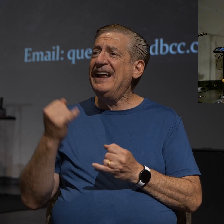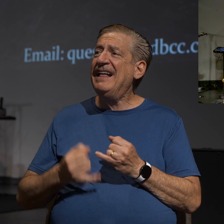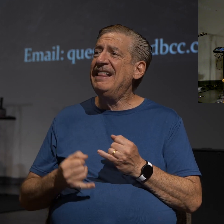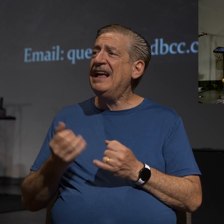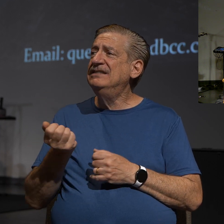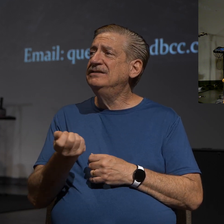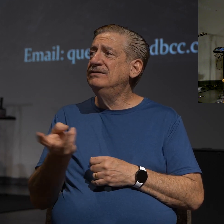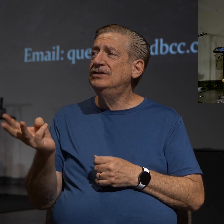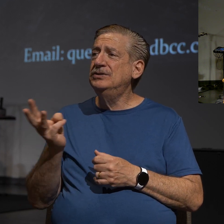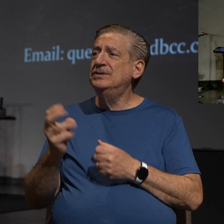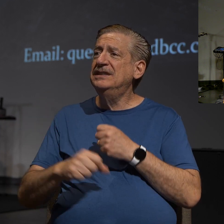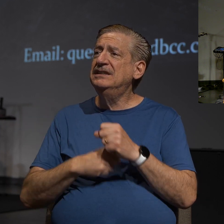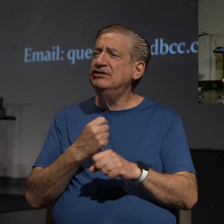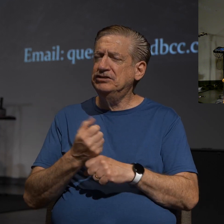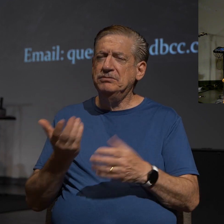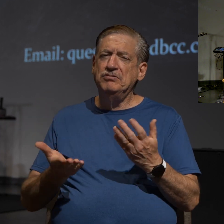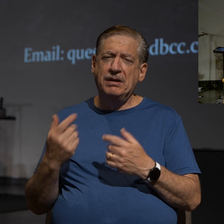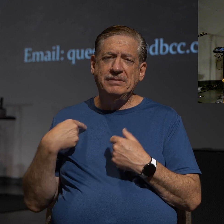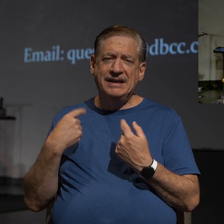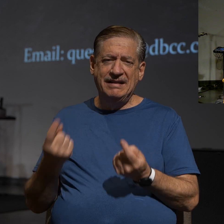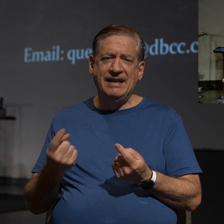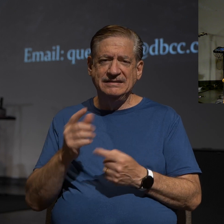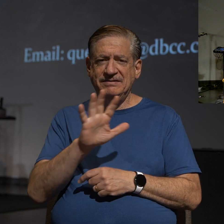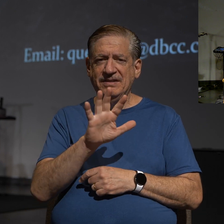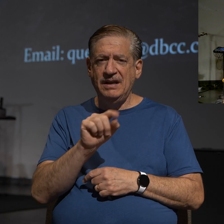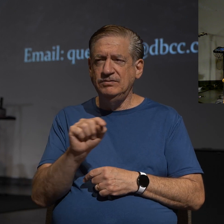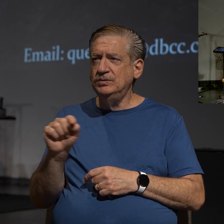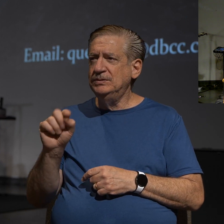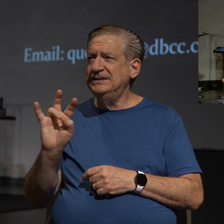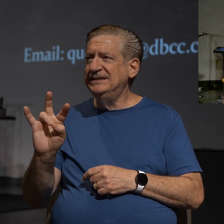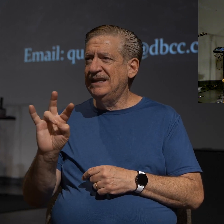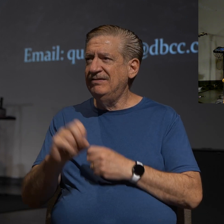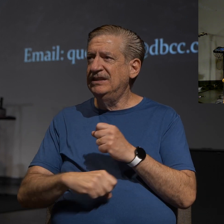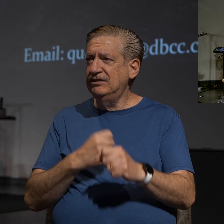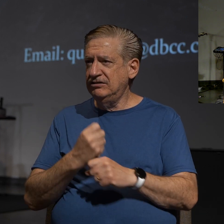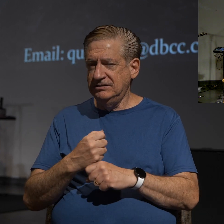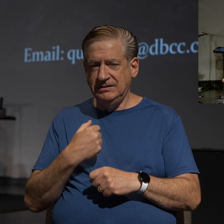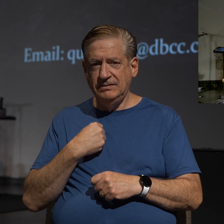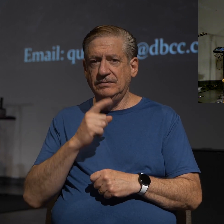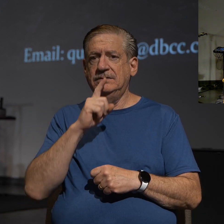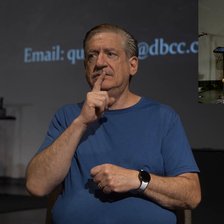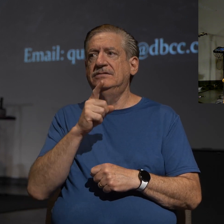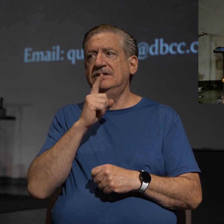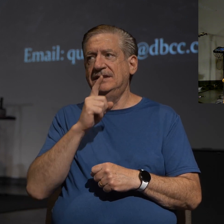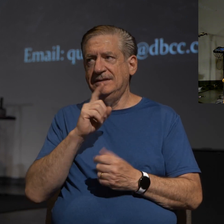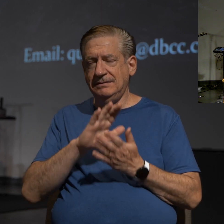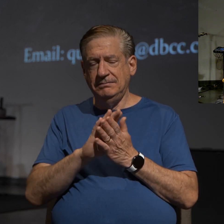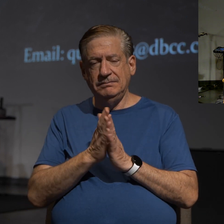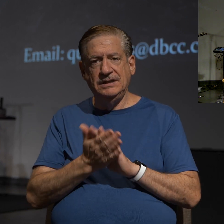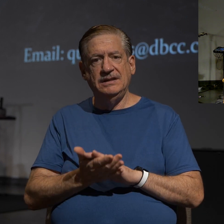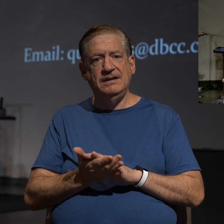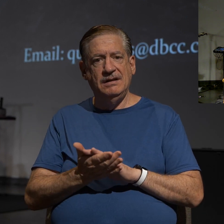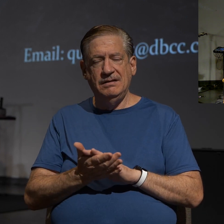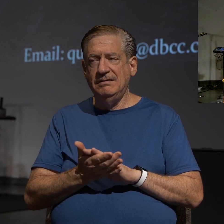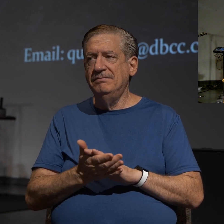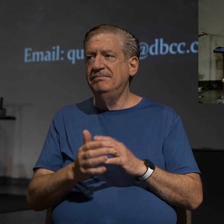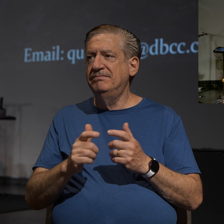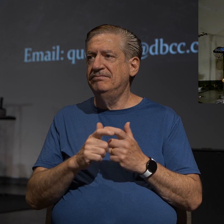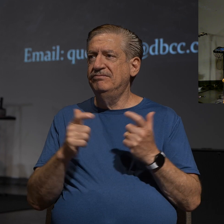few years, probably in the last five to seven years, I have really become greatly